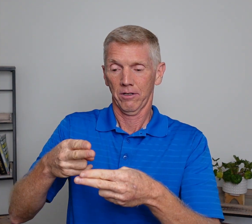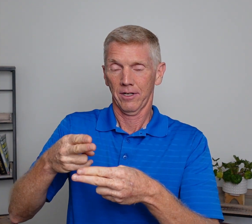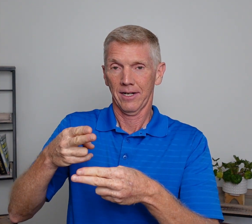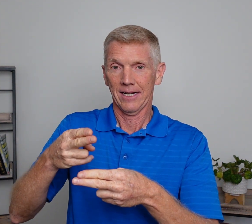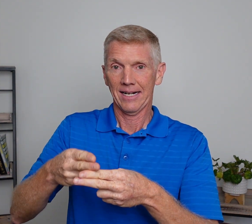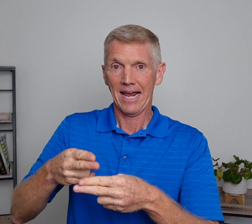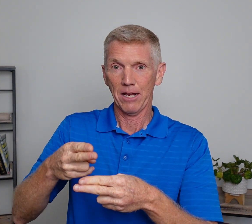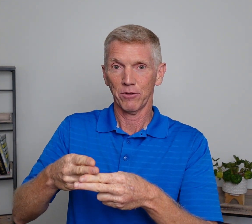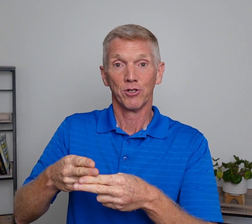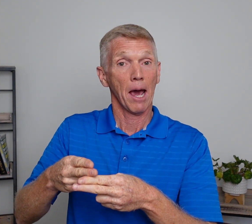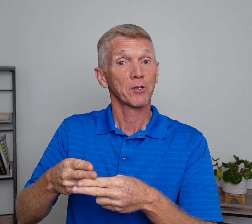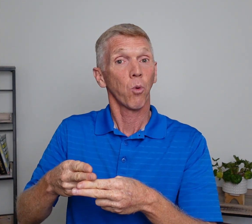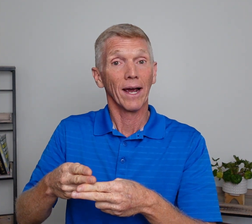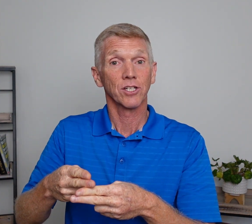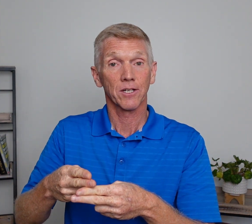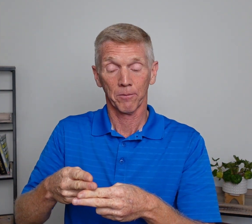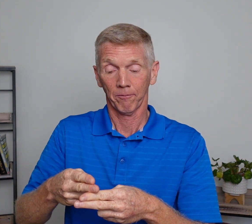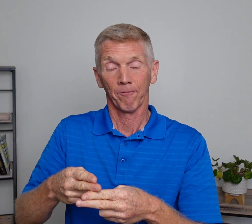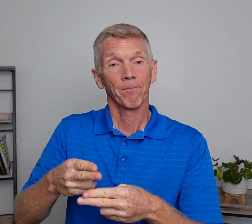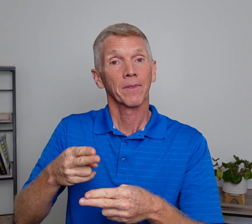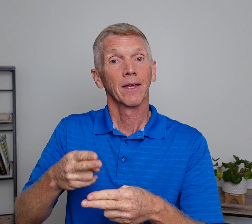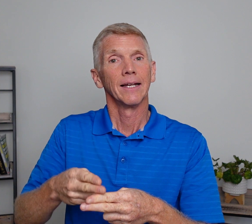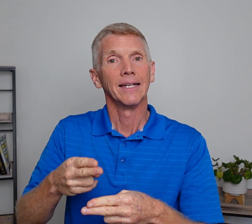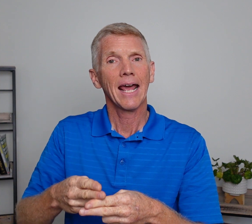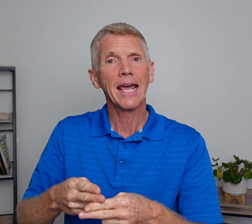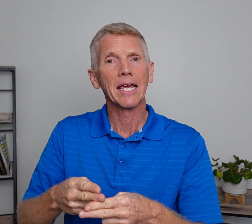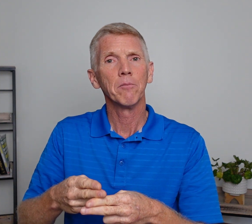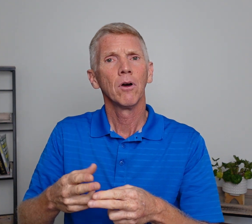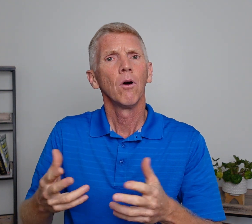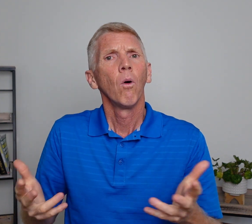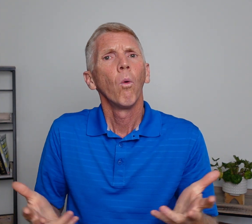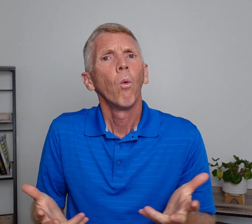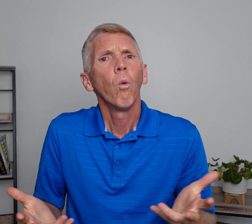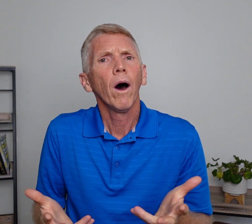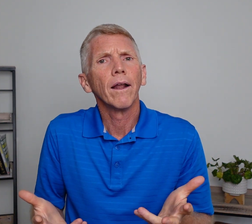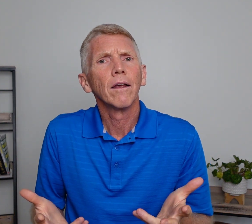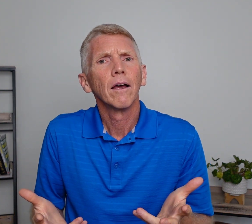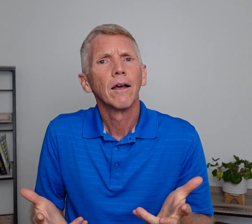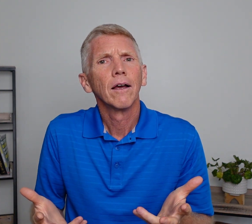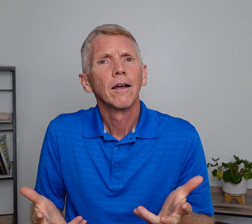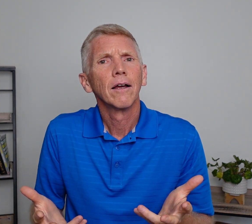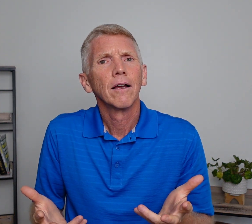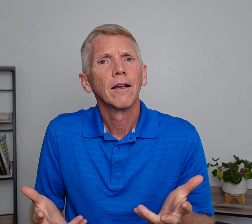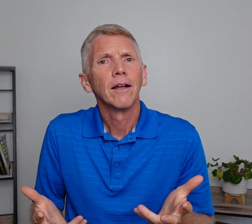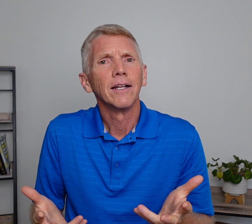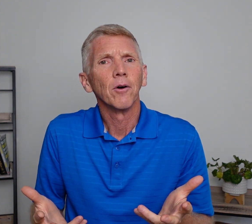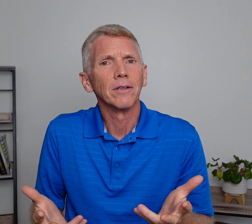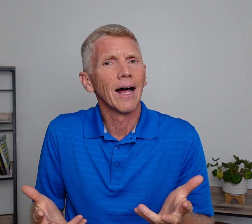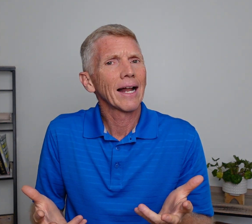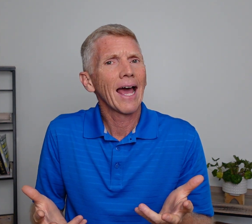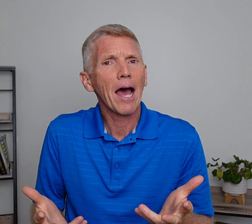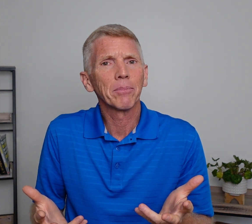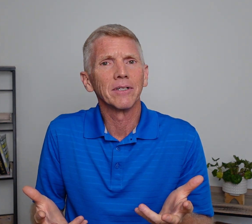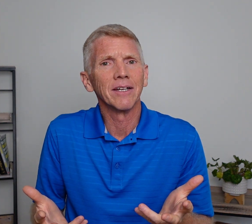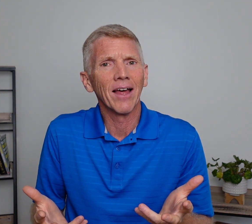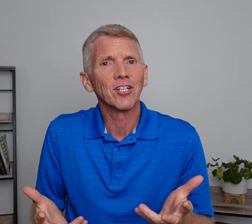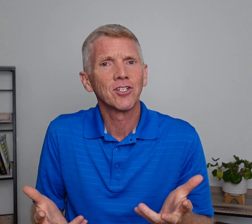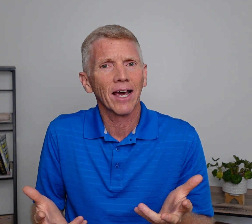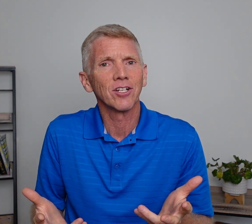Name, tap it twice. Name, what? Now a lot happened in that second